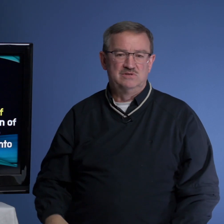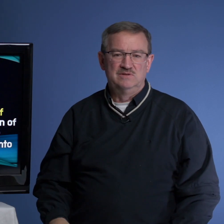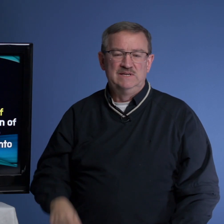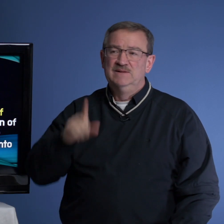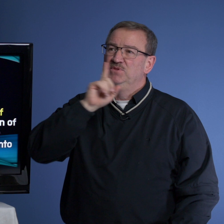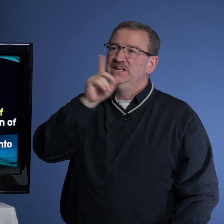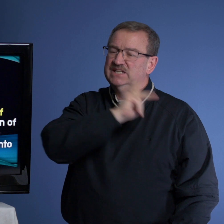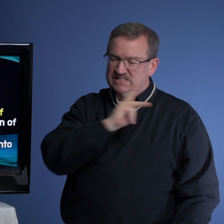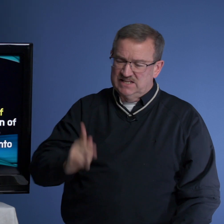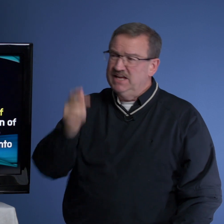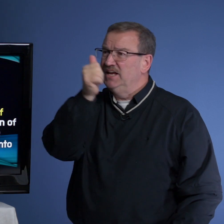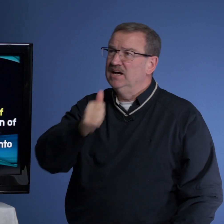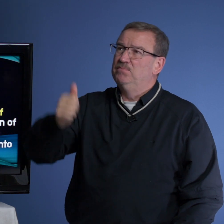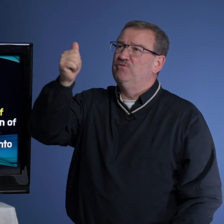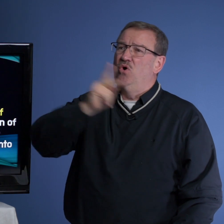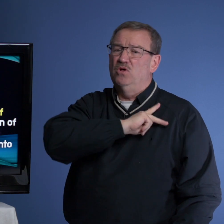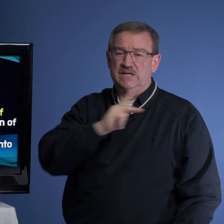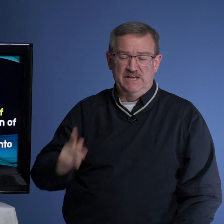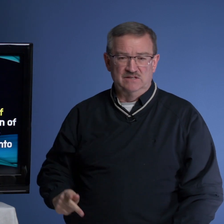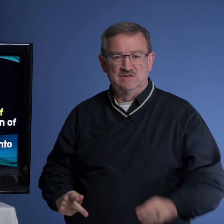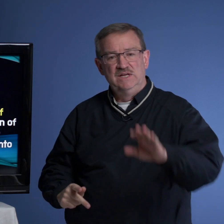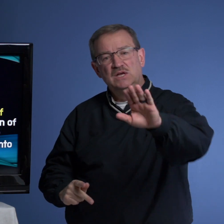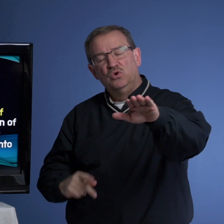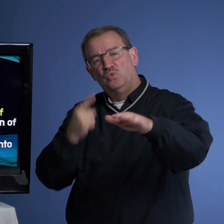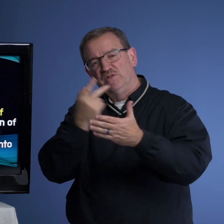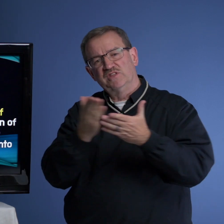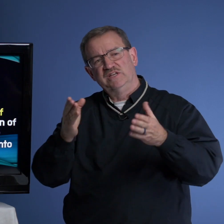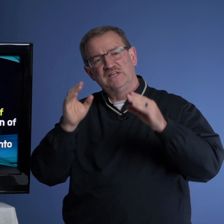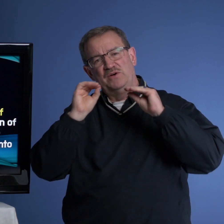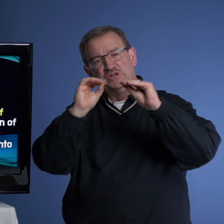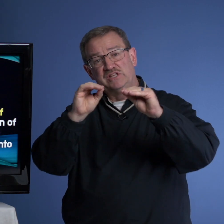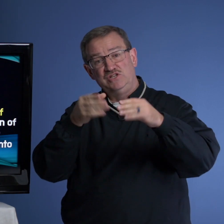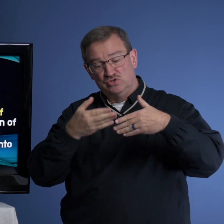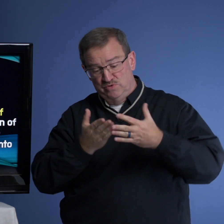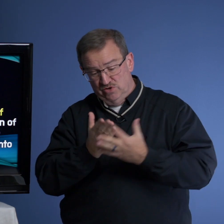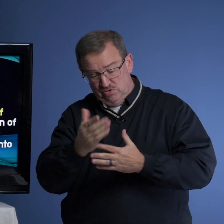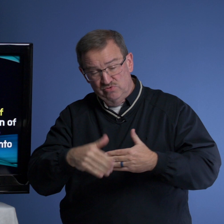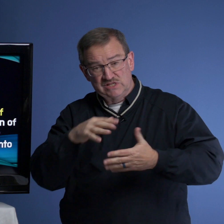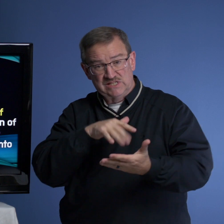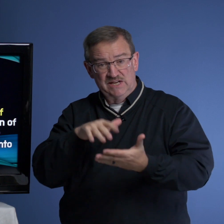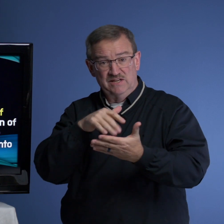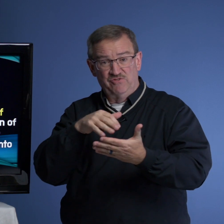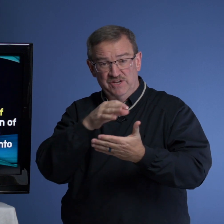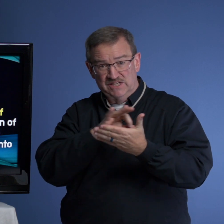He is the king above all kings. One of the things that I want to teach you as we go through this study for the next